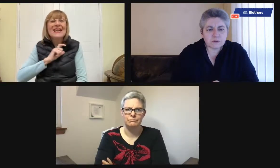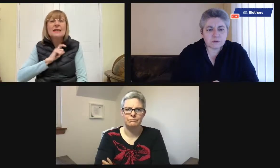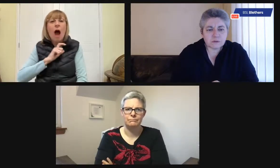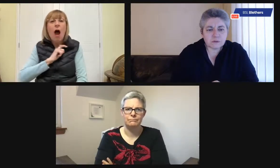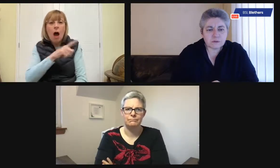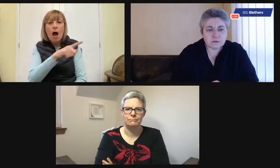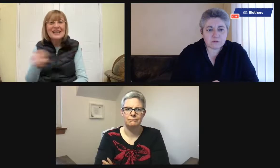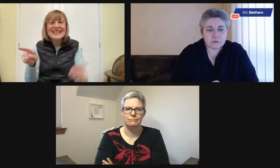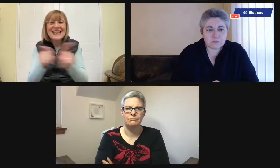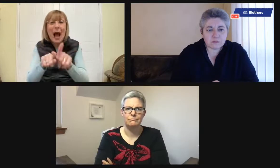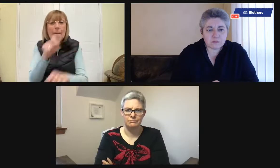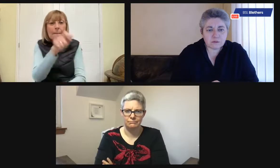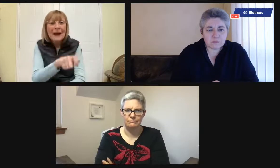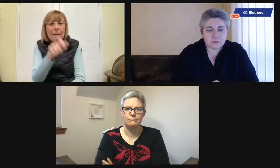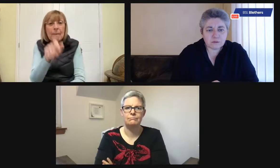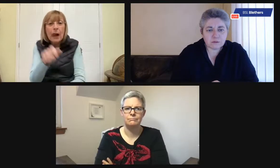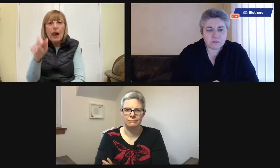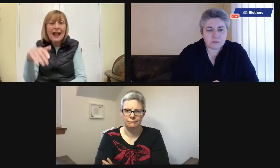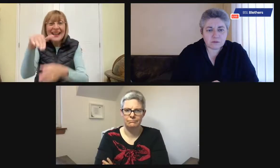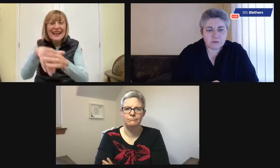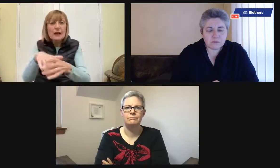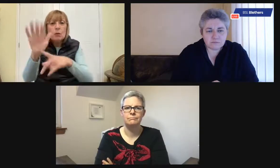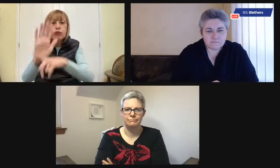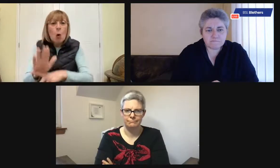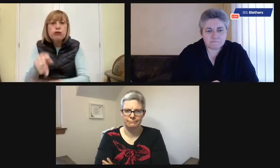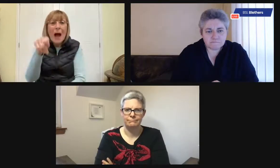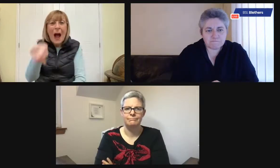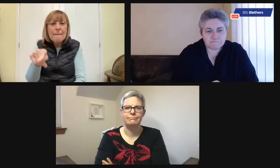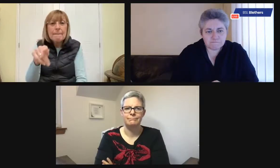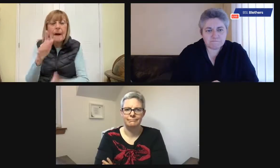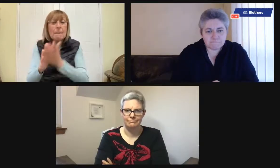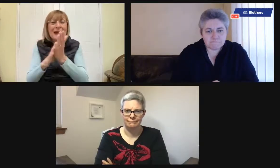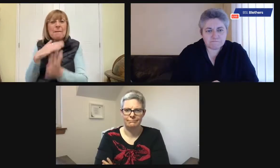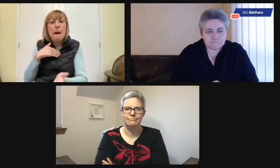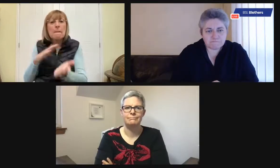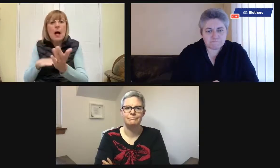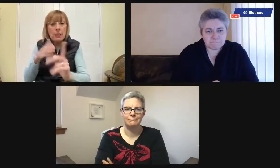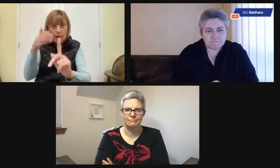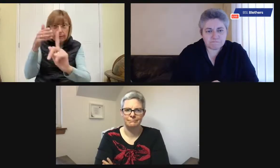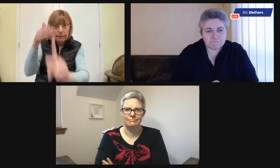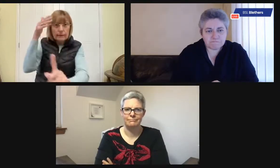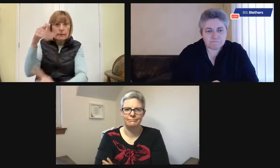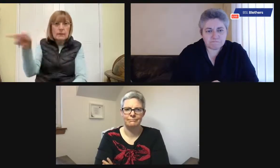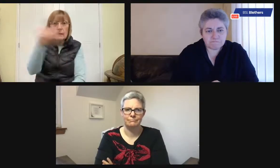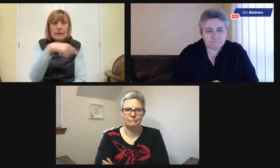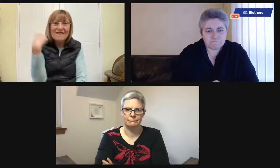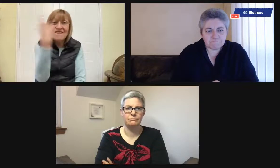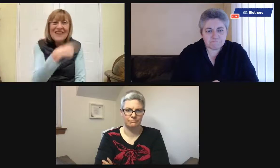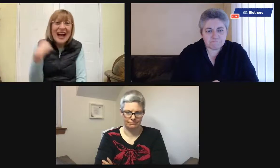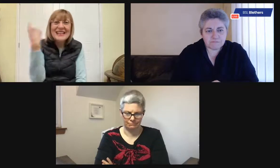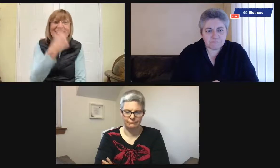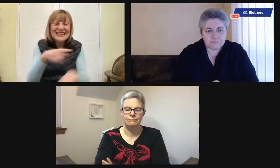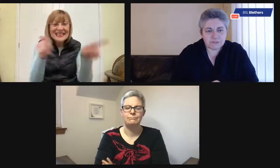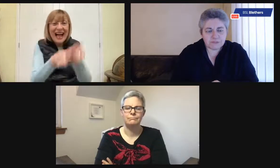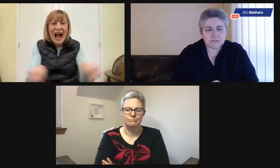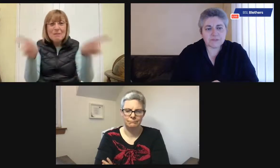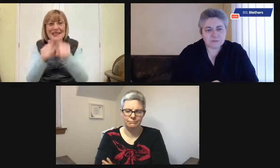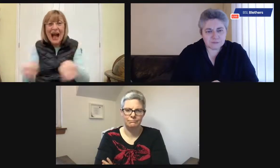I realized, of course, these are the same characters from episode to episode. So my mother could recognize